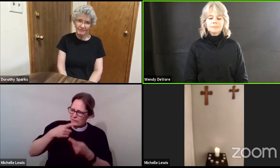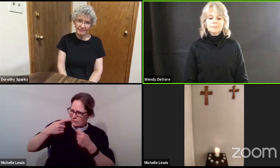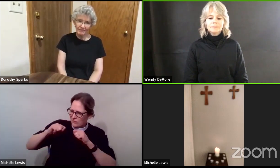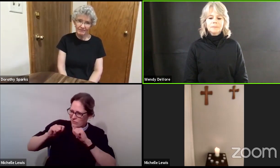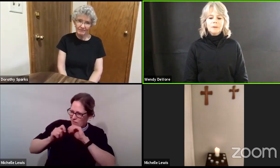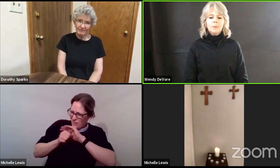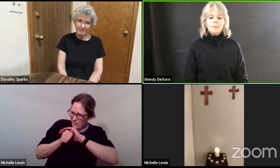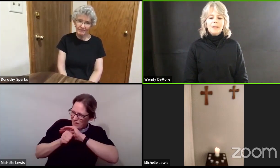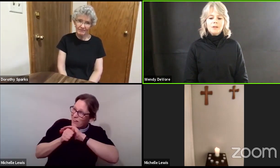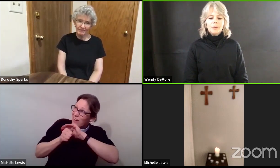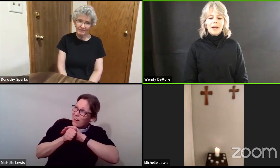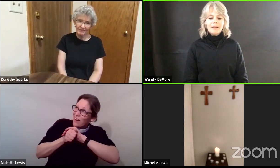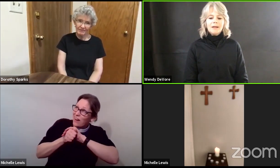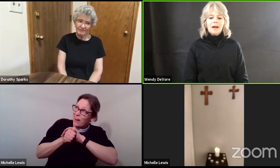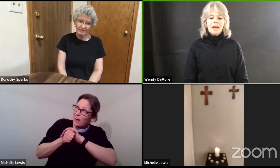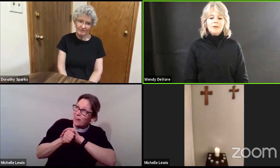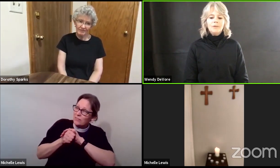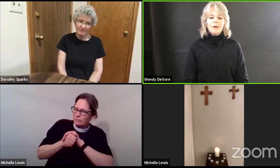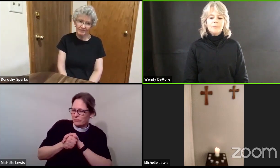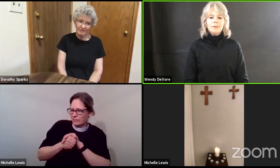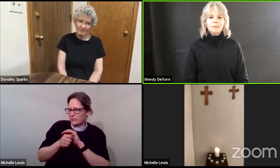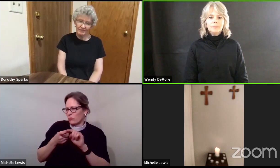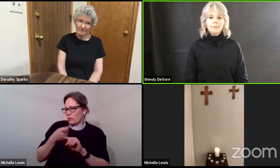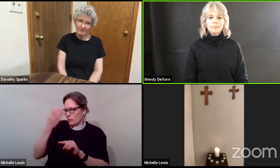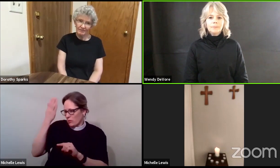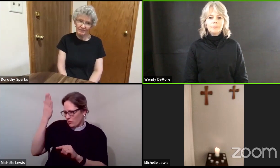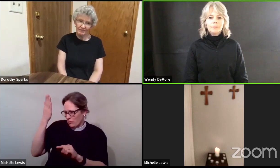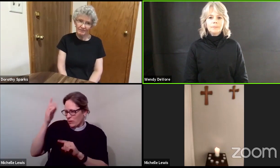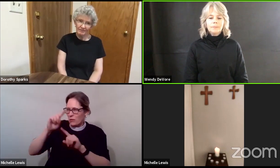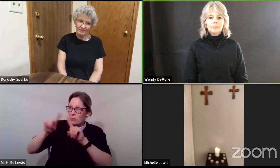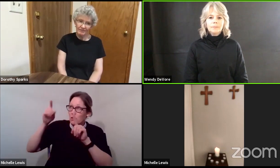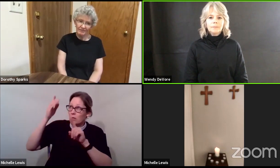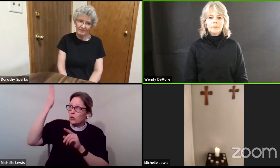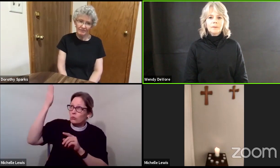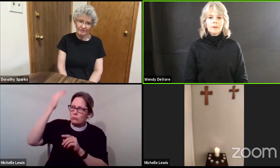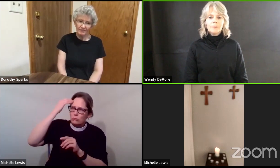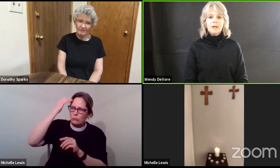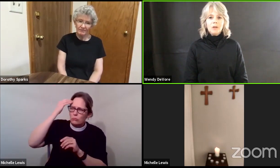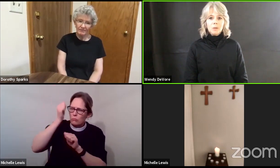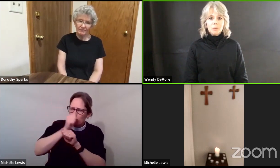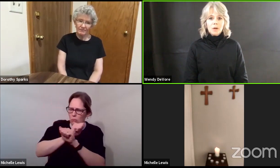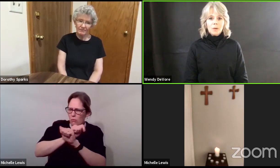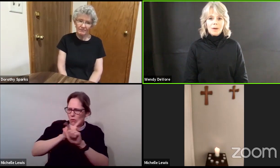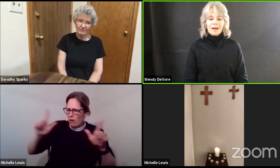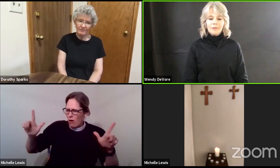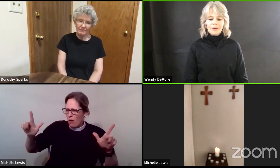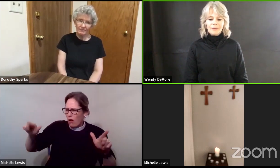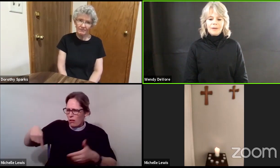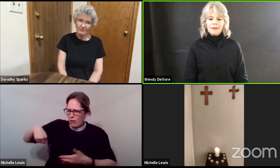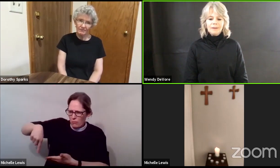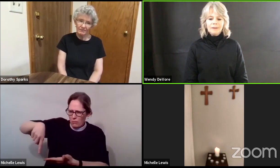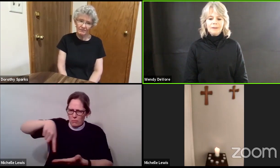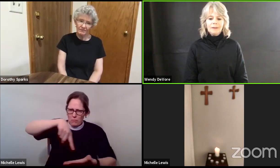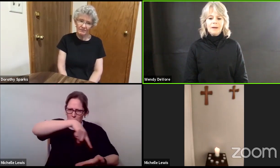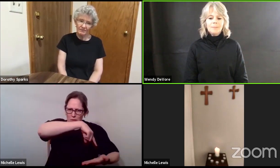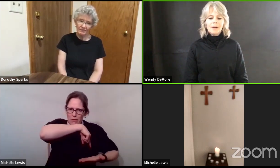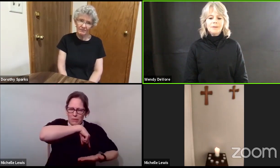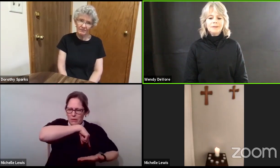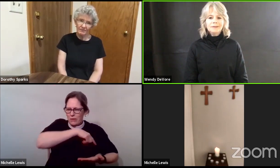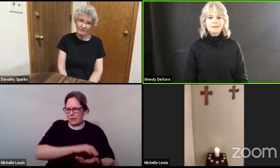We may try to hide from you, but you know everything about us.